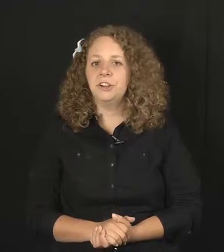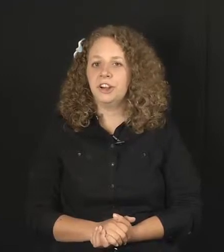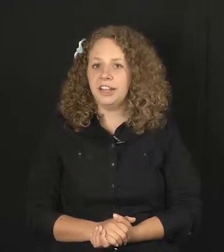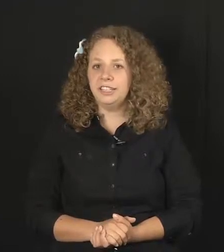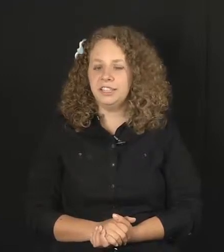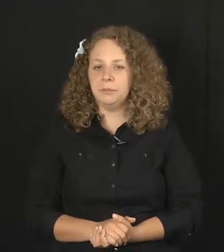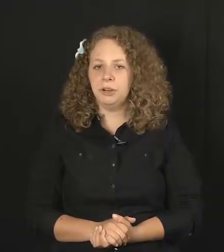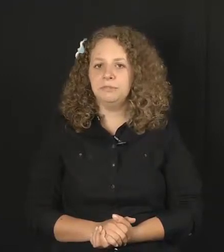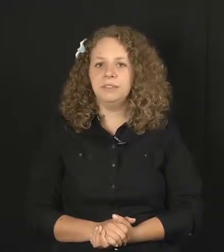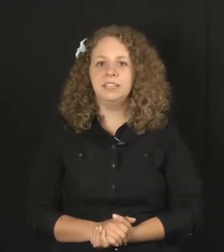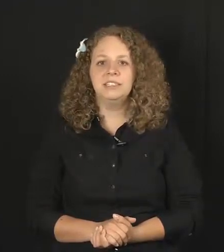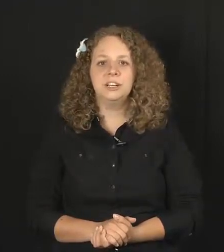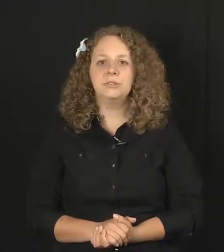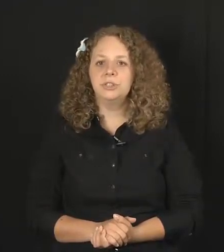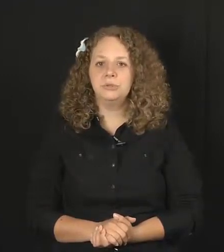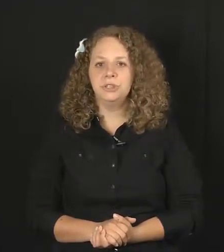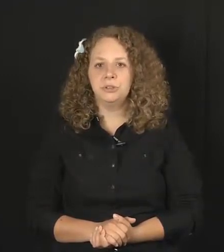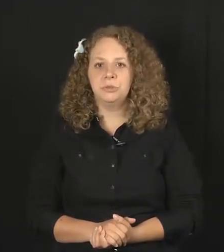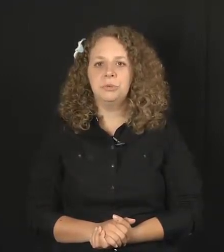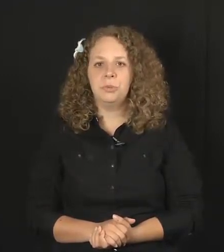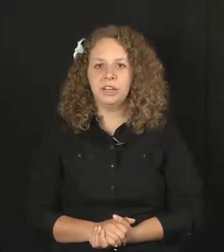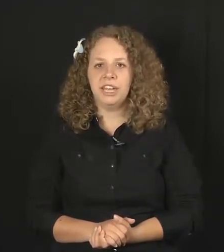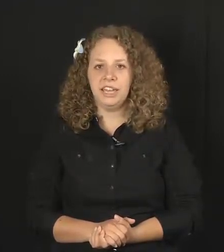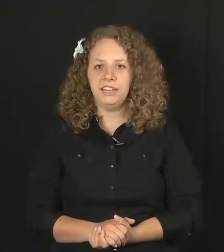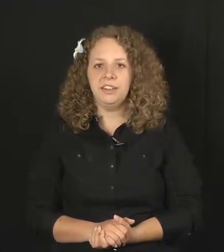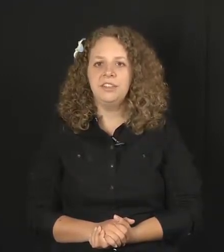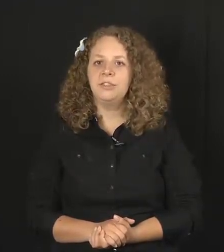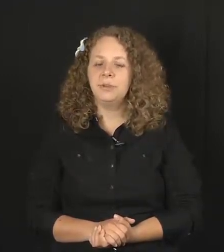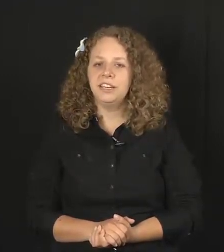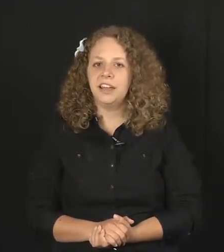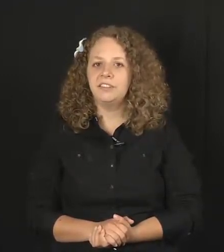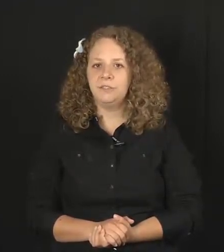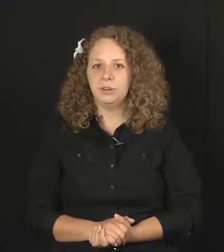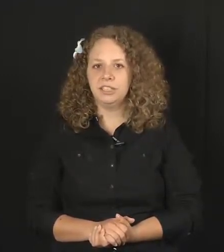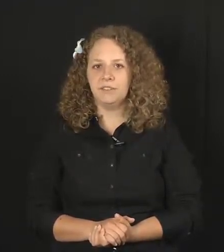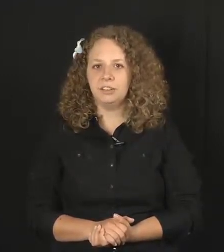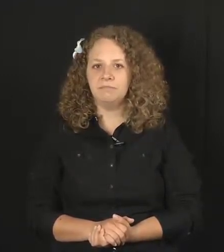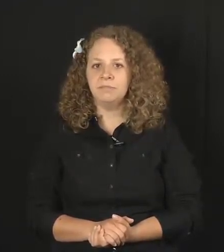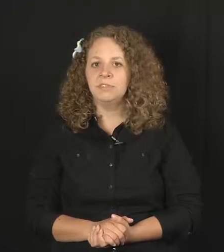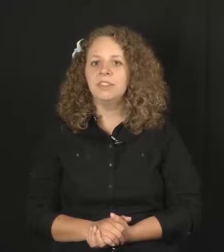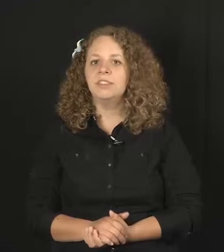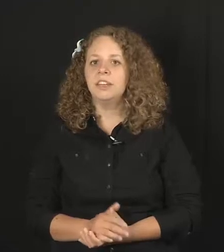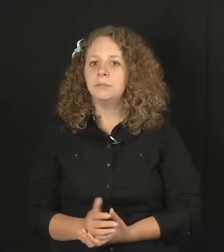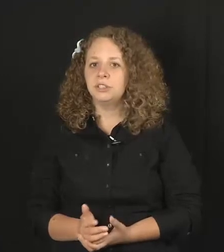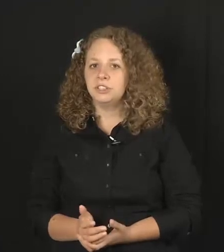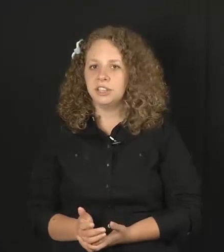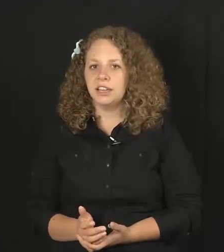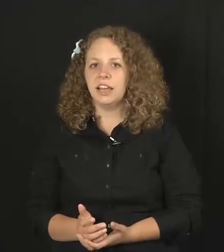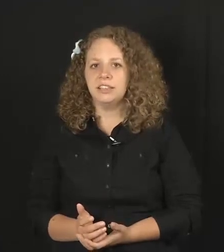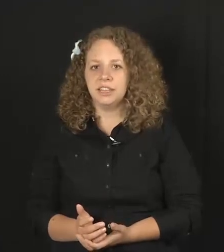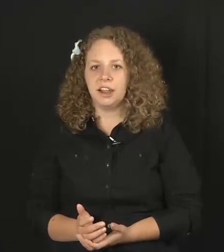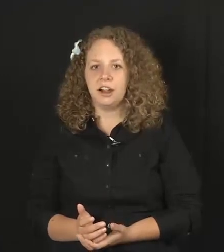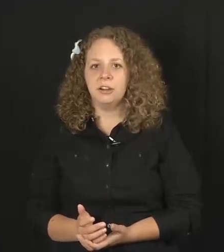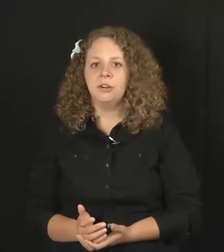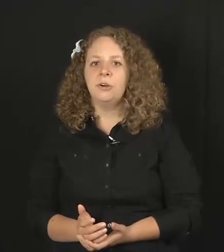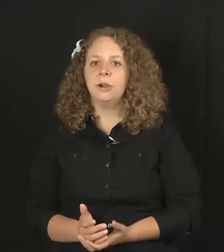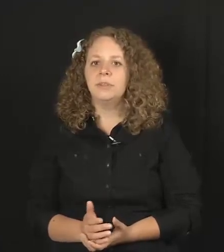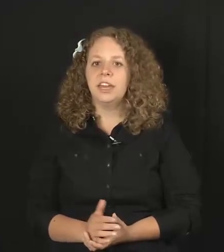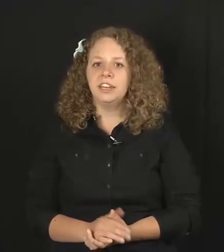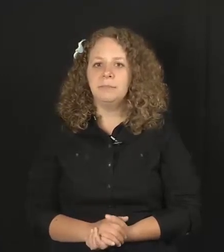Her ID number is 022183947. The numbers are signed as they are or with any